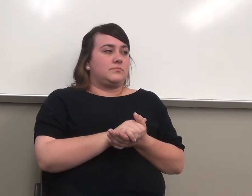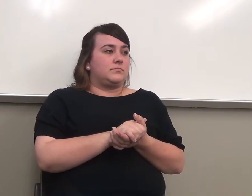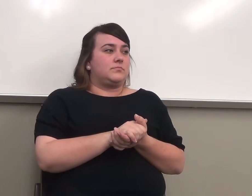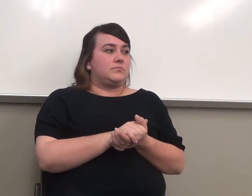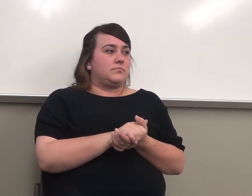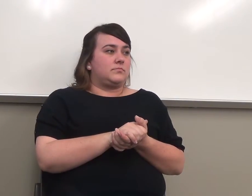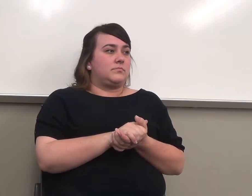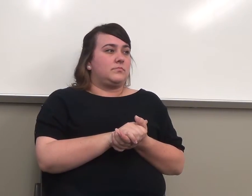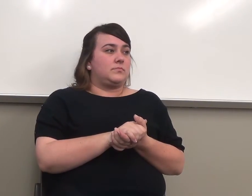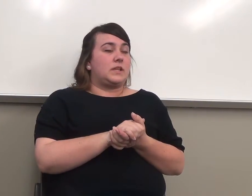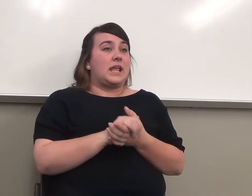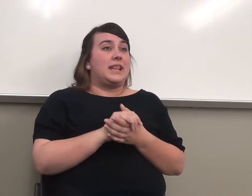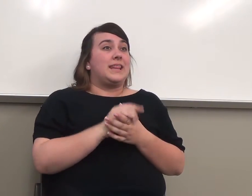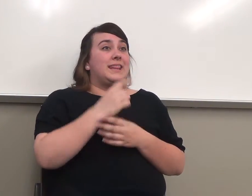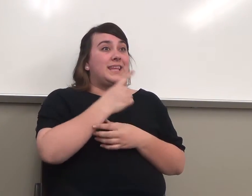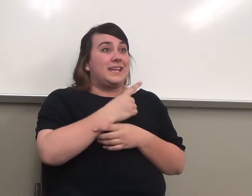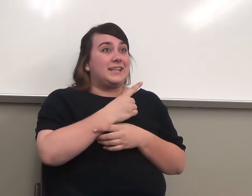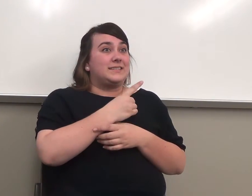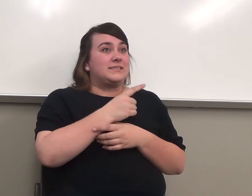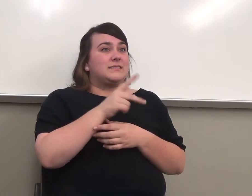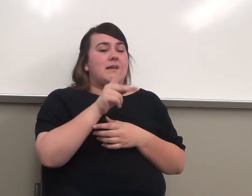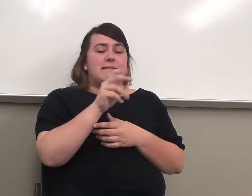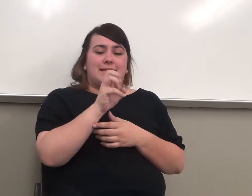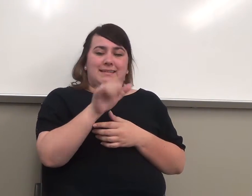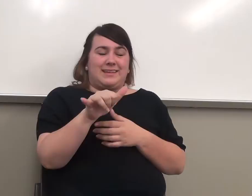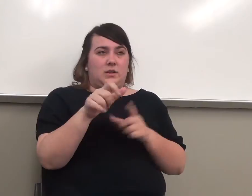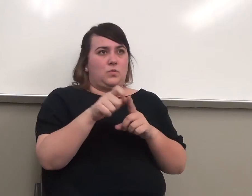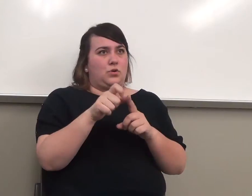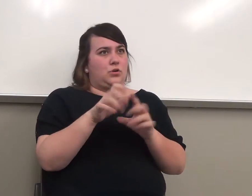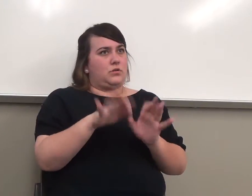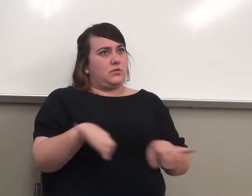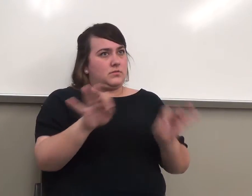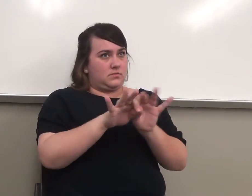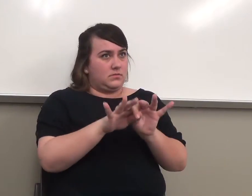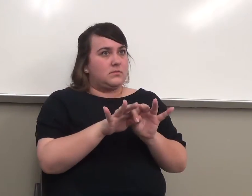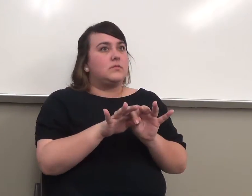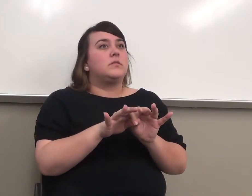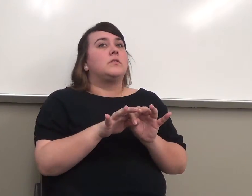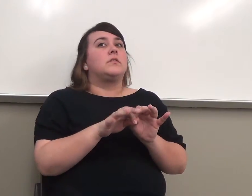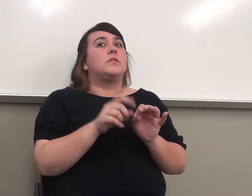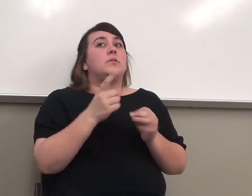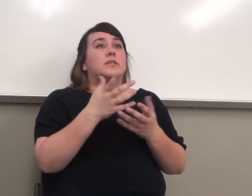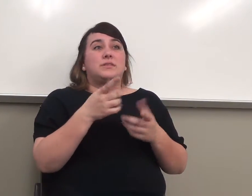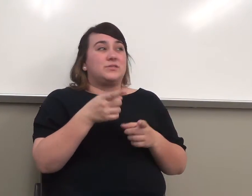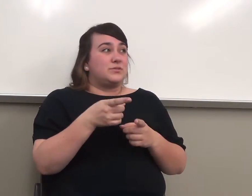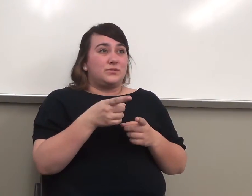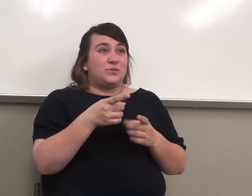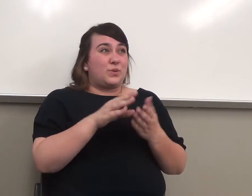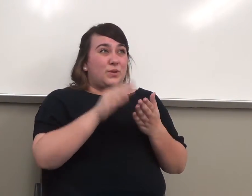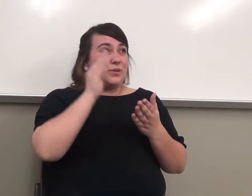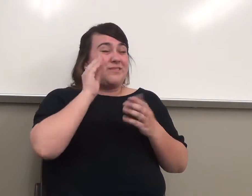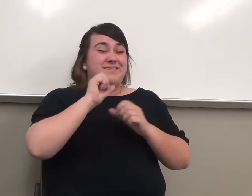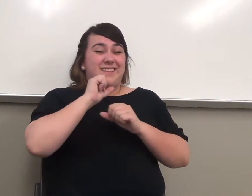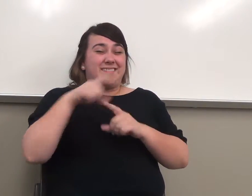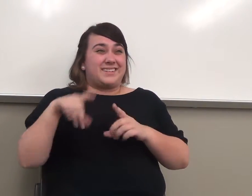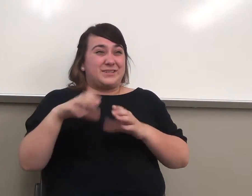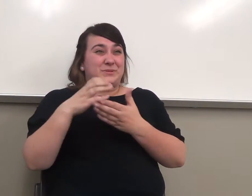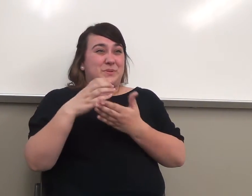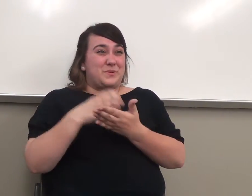And this is a key word. And one of the things, if you don't take anything else away from this semester,